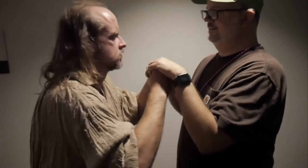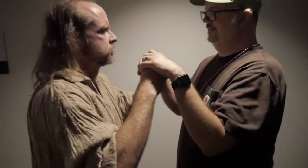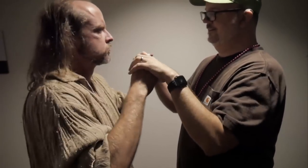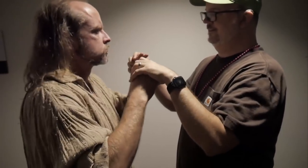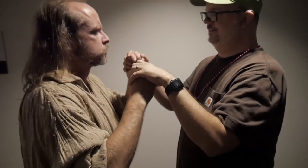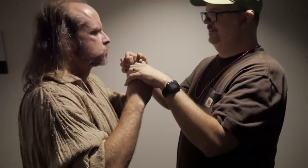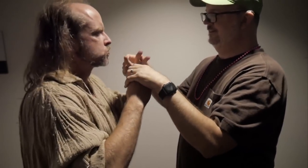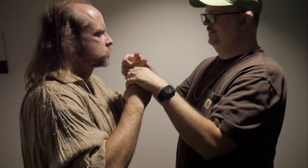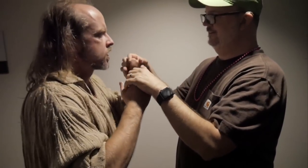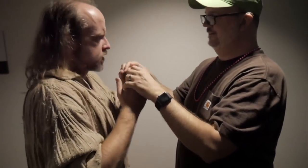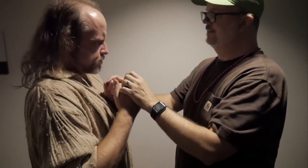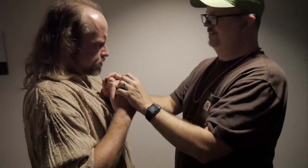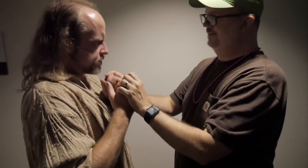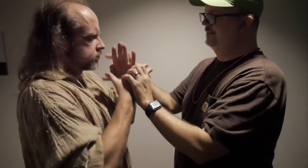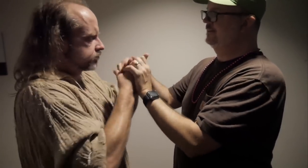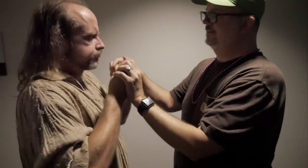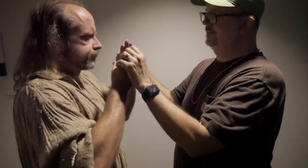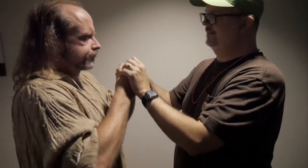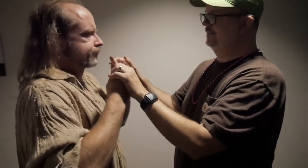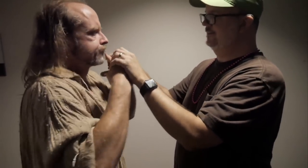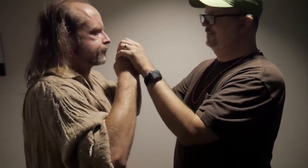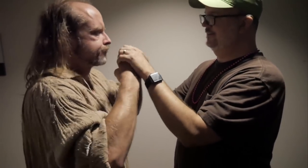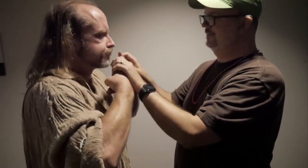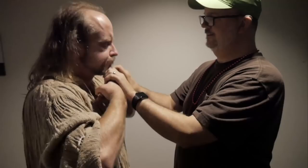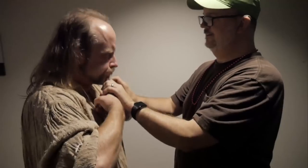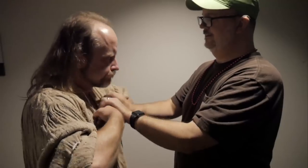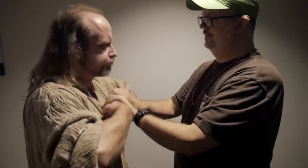And for that offense, immediately we do exile him.